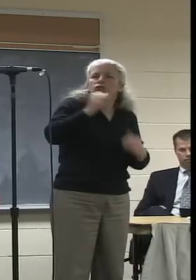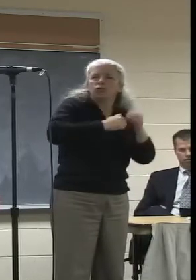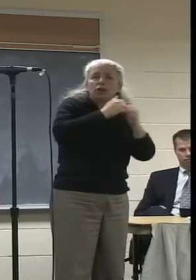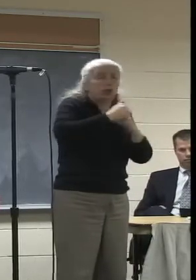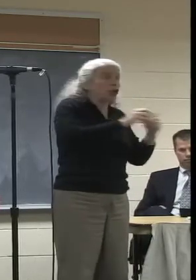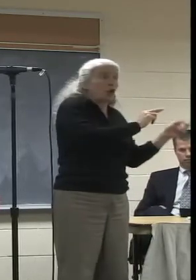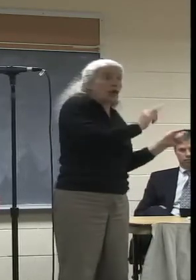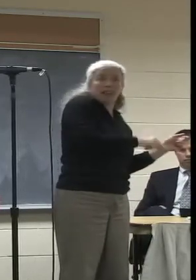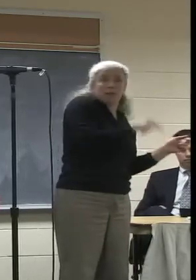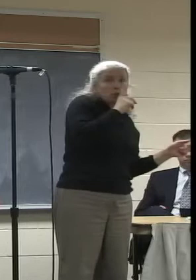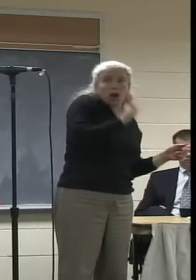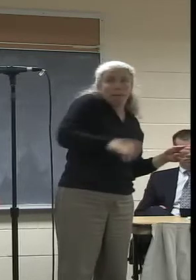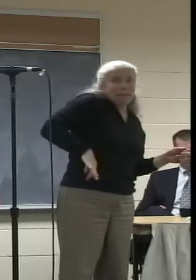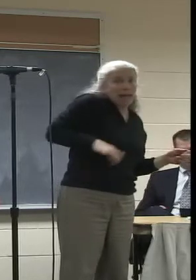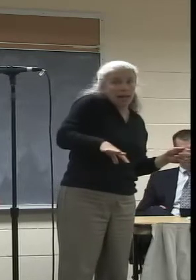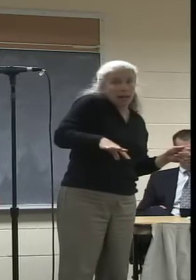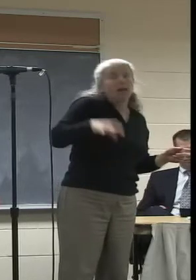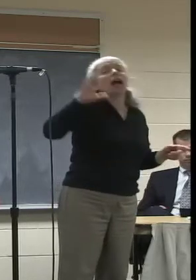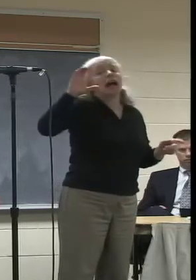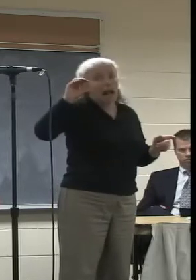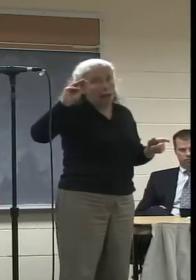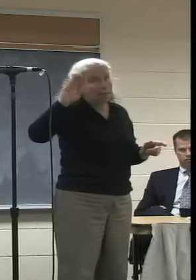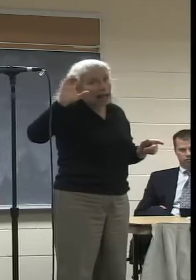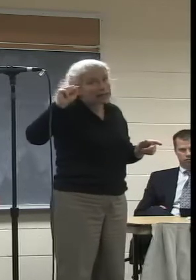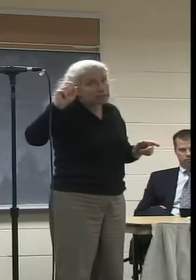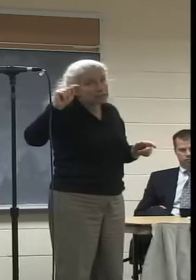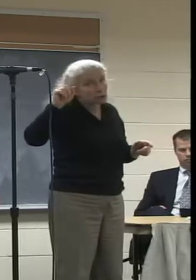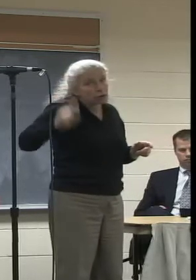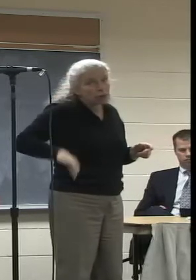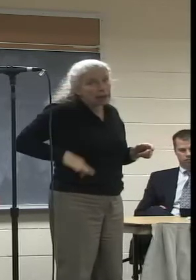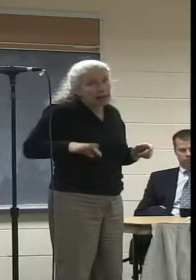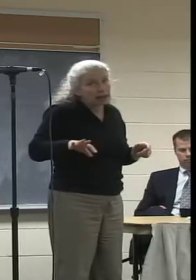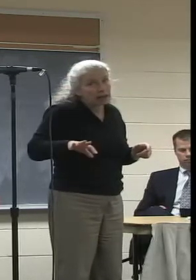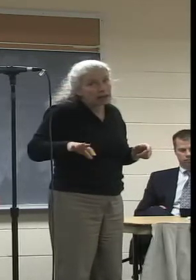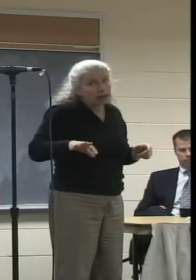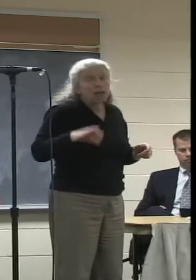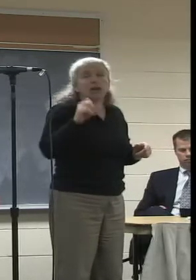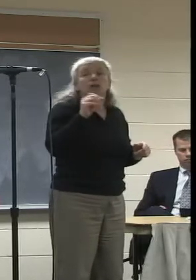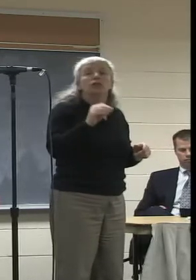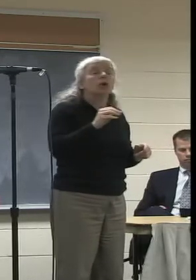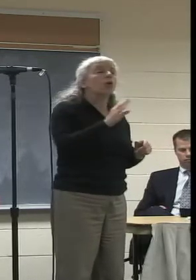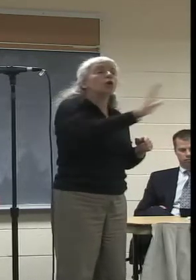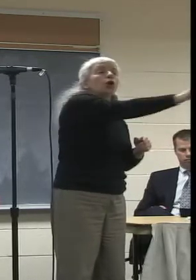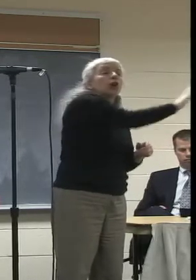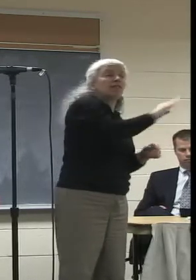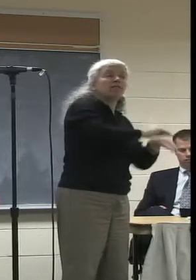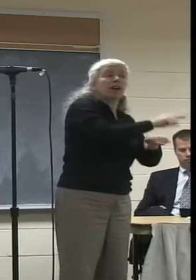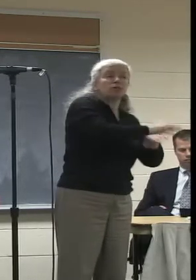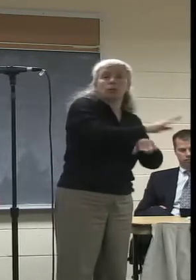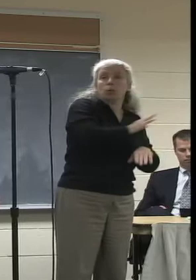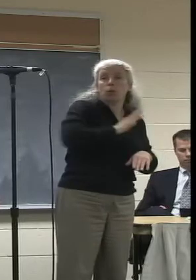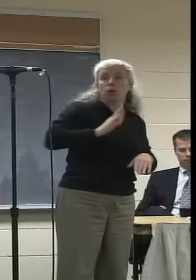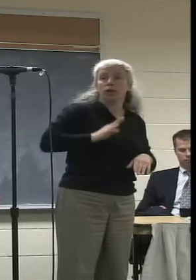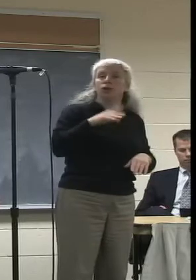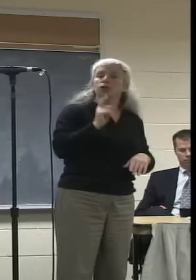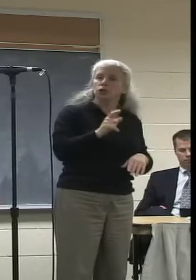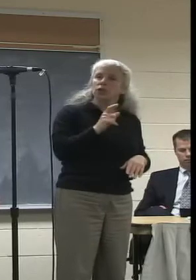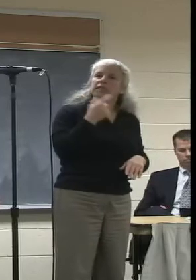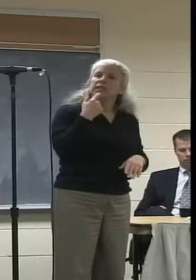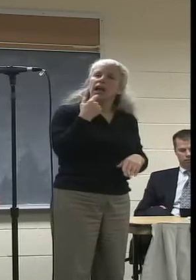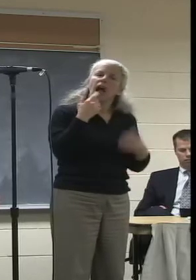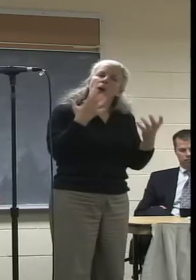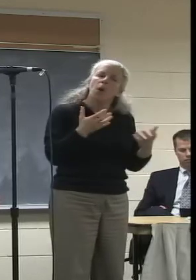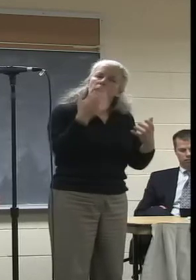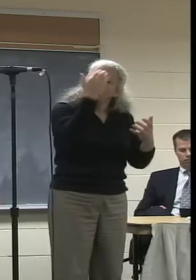So I'm asking the cable advisory board to ask for an as-built plan of the